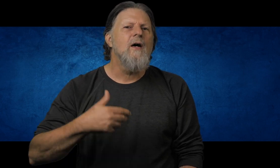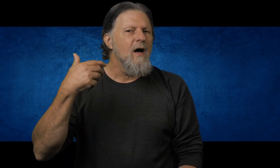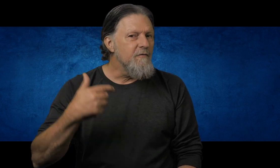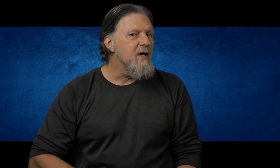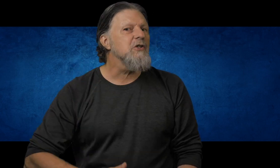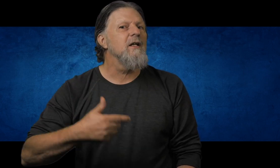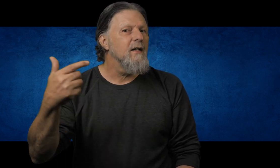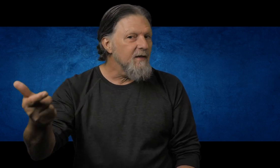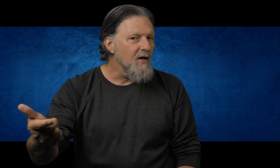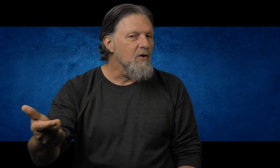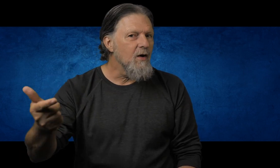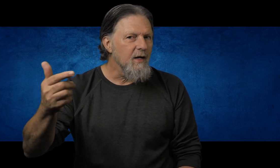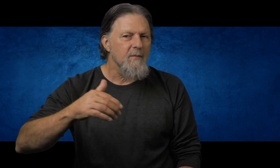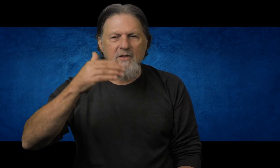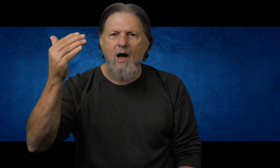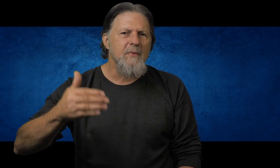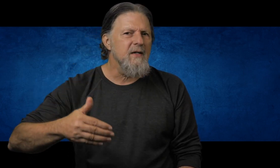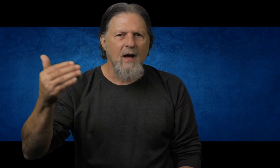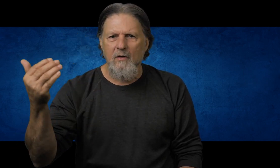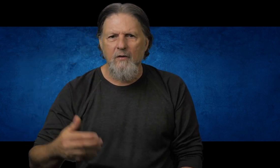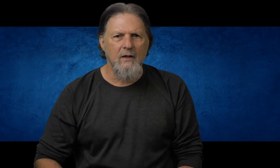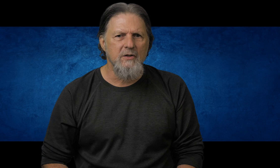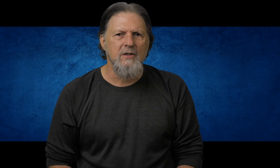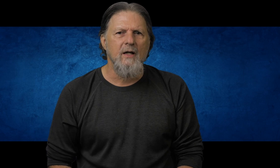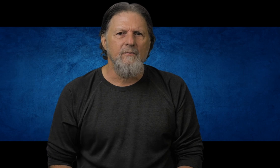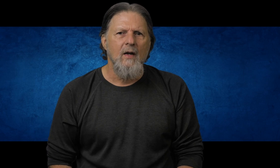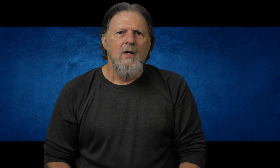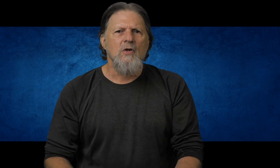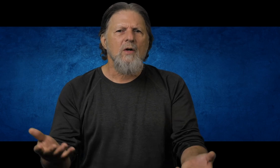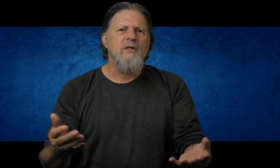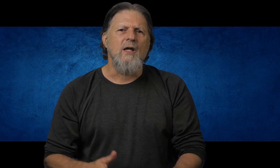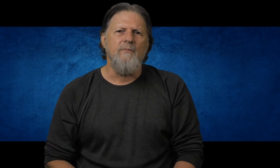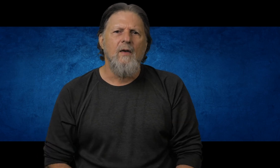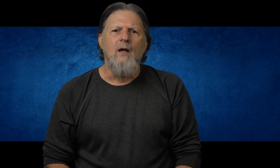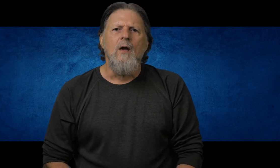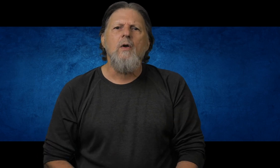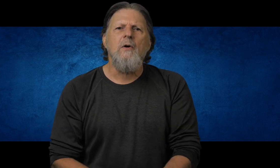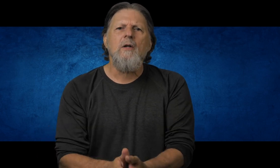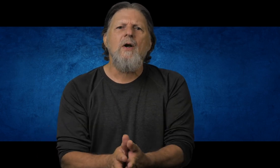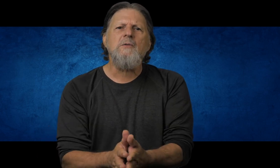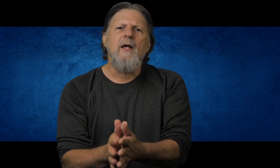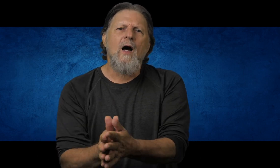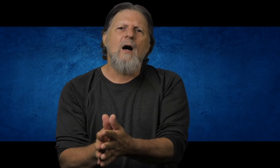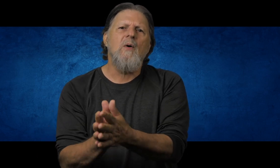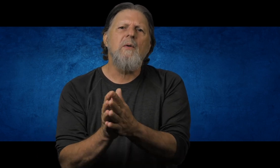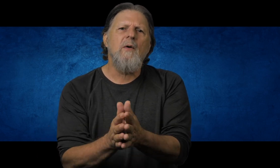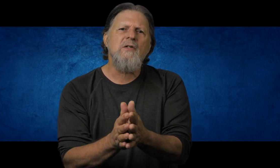eventually they'll go again. mean, it's up and down with feelings, isn't it? So what have we seen? We put the breastplate on when we rest